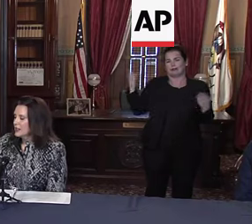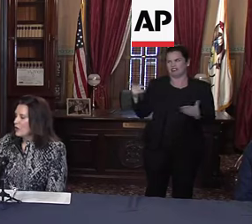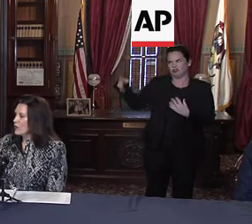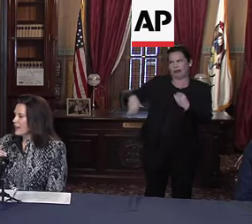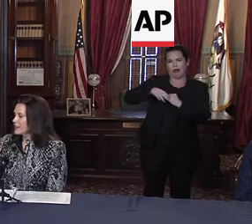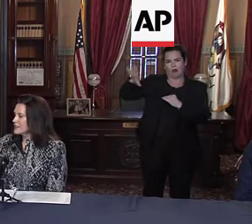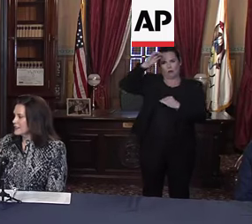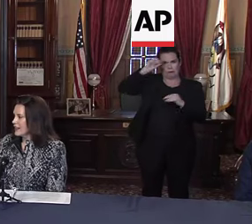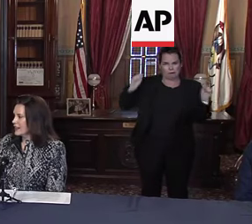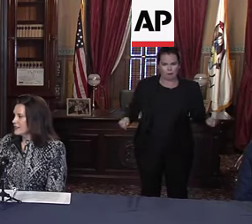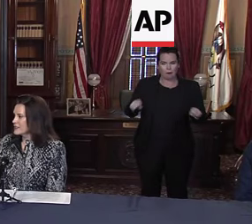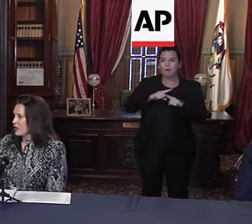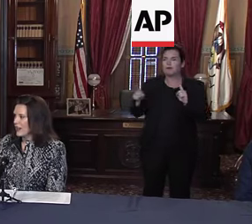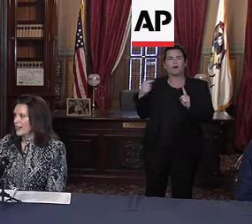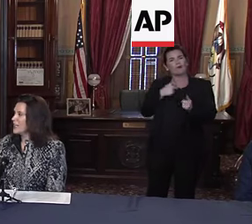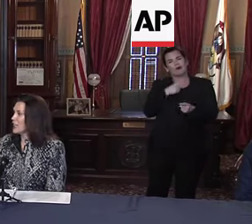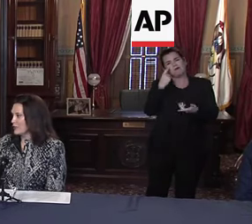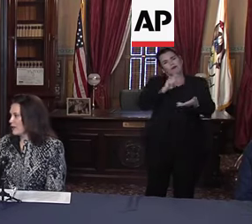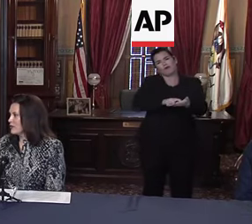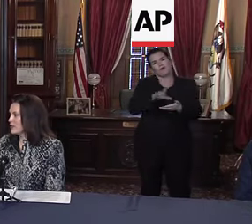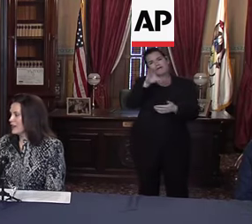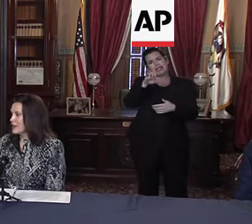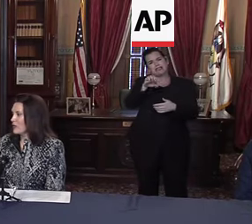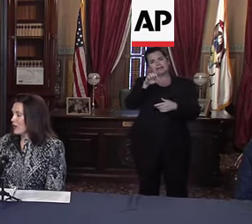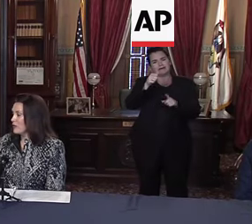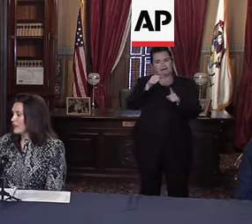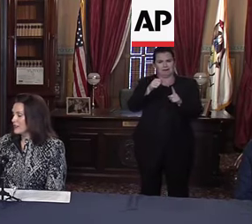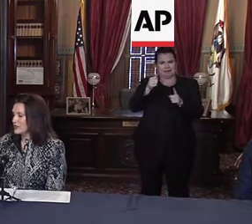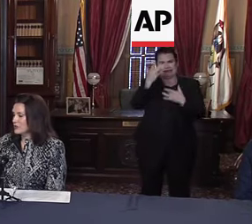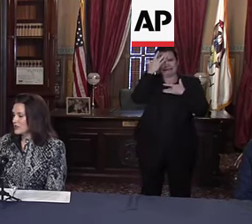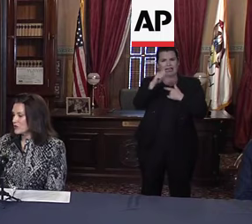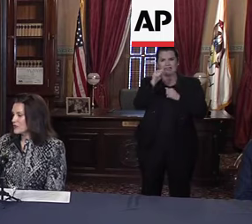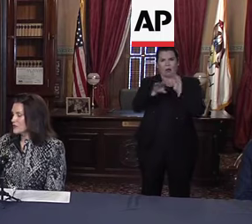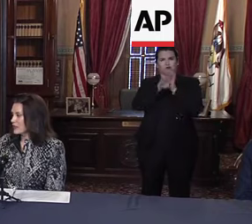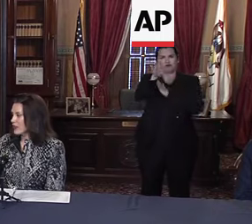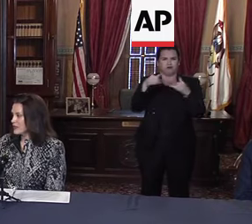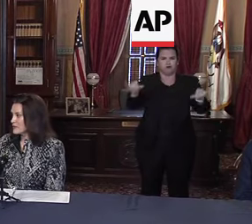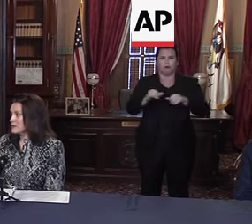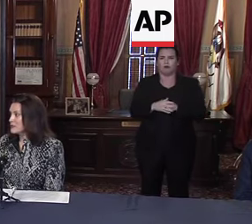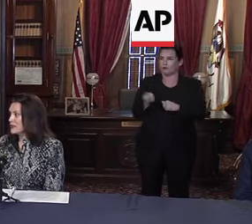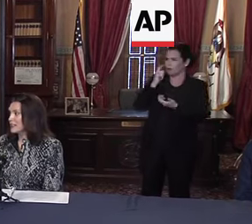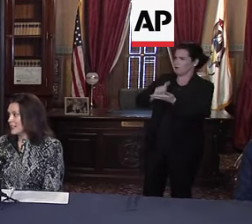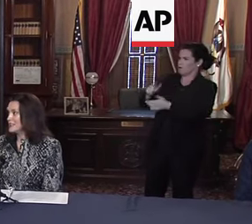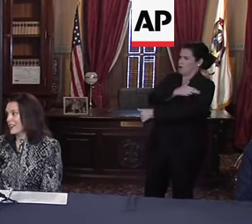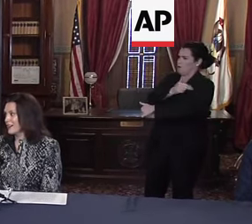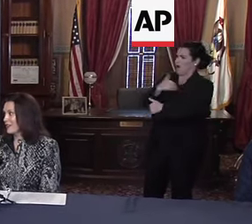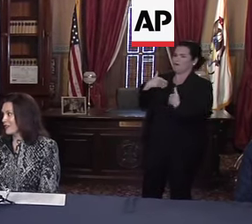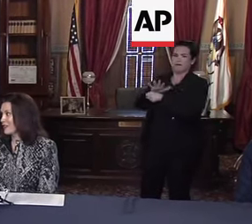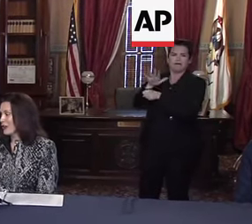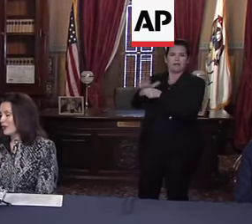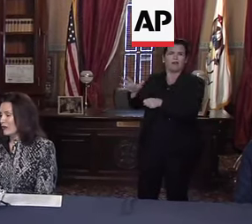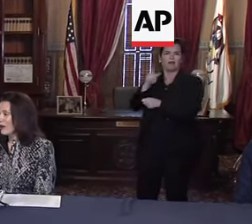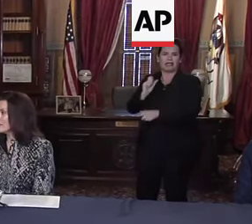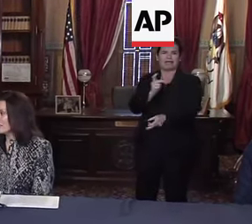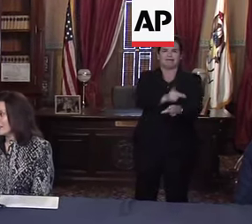You know, we've got to see that cases are not climbing. We've got to know that we've got the resources in our hospitals to meet the needs that are